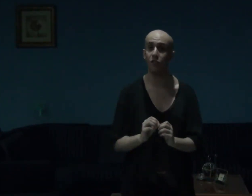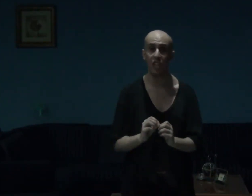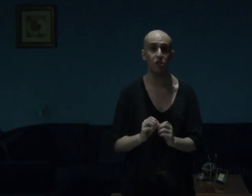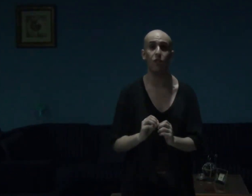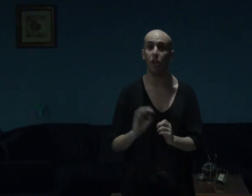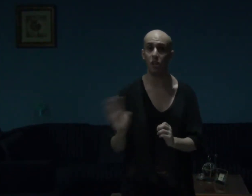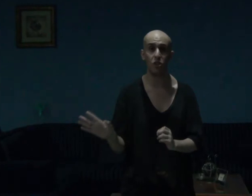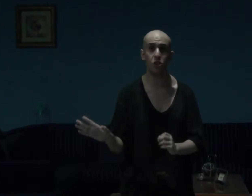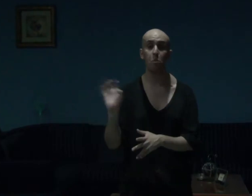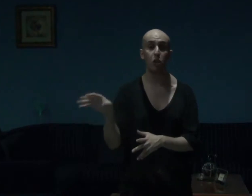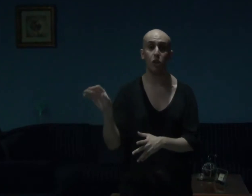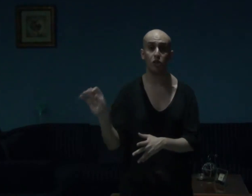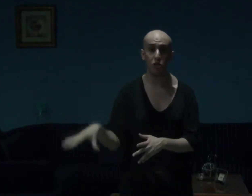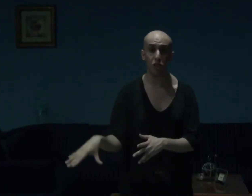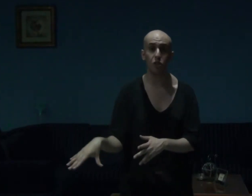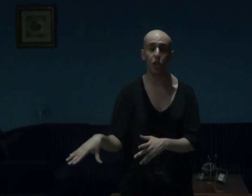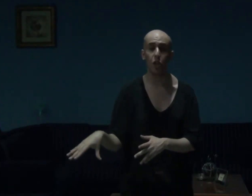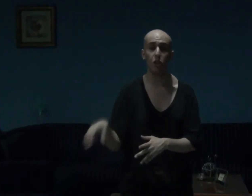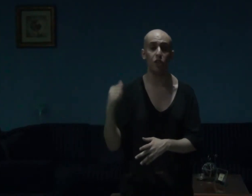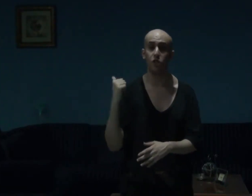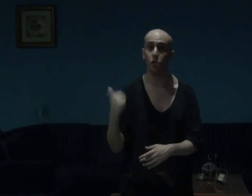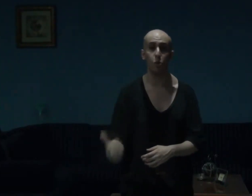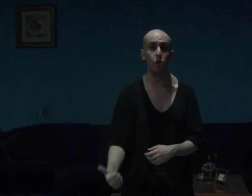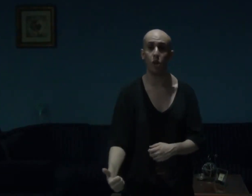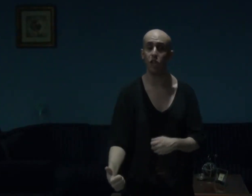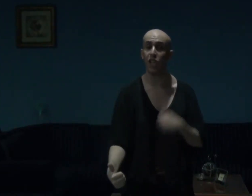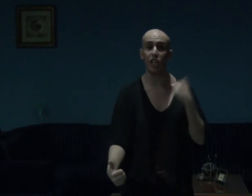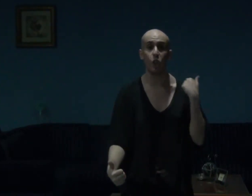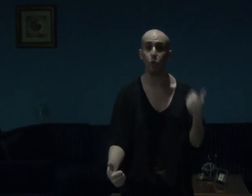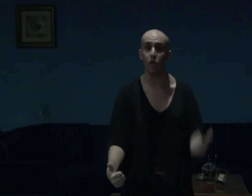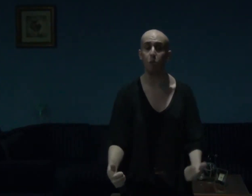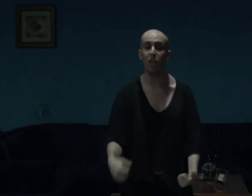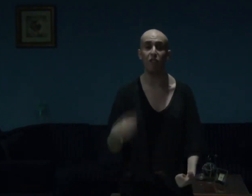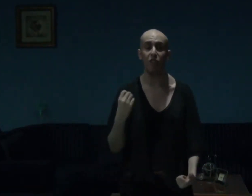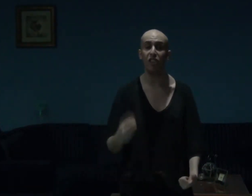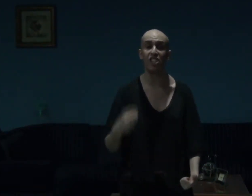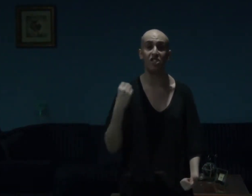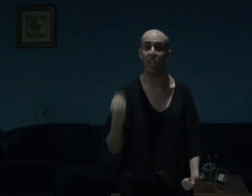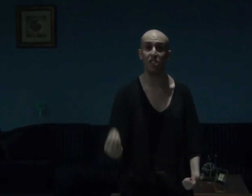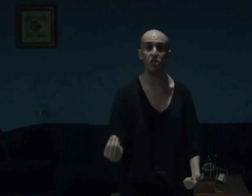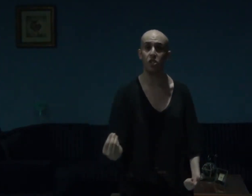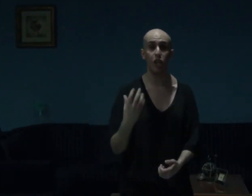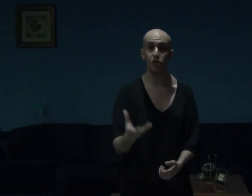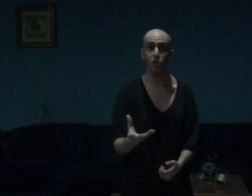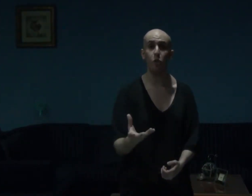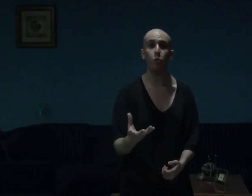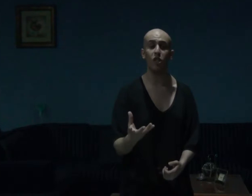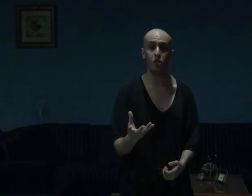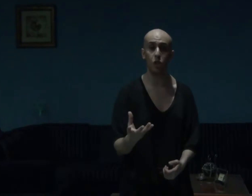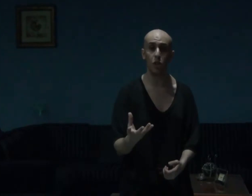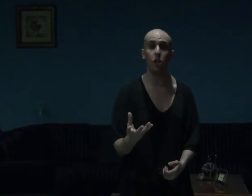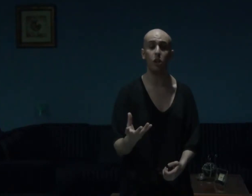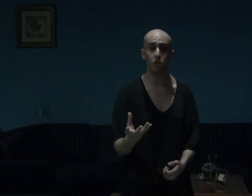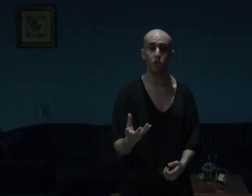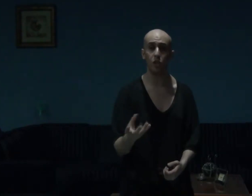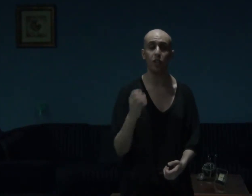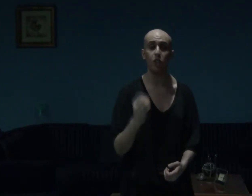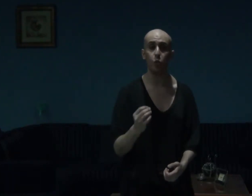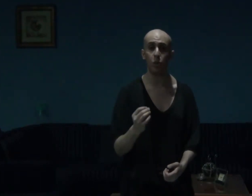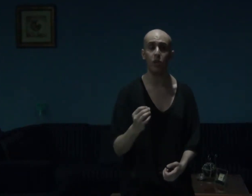faint of hearts, because this tale is so different. dark and grim, and very intense, and very Senwa's dark odyssey is one